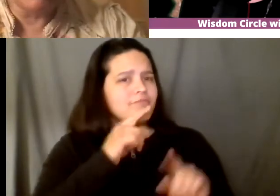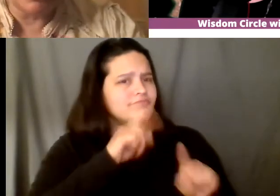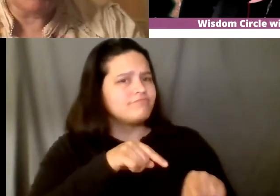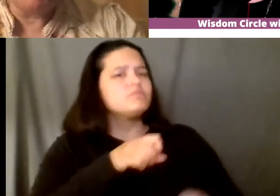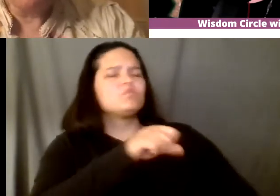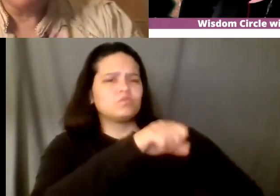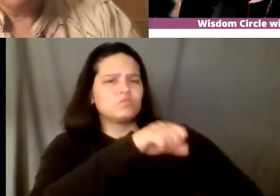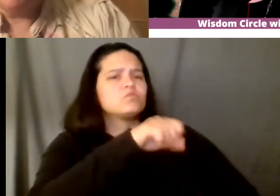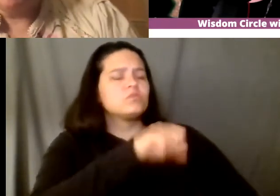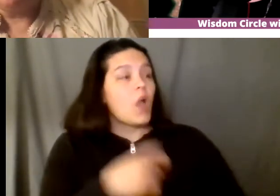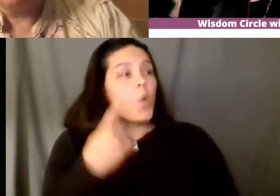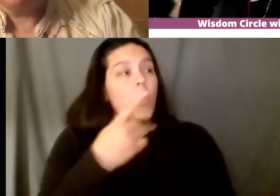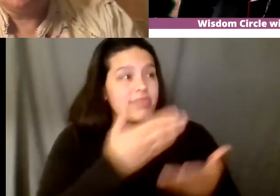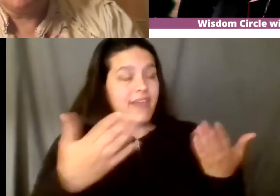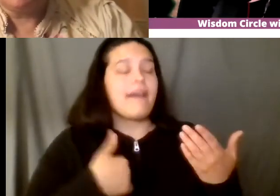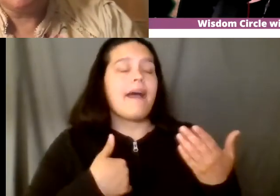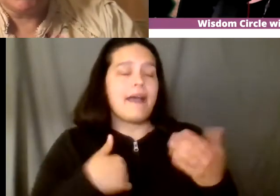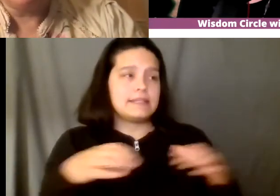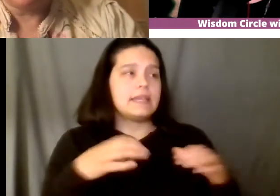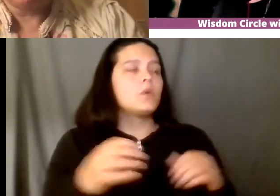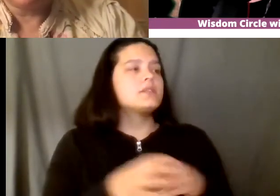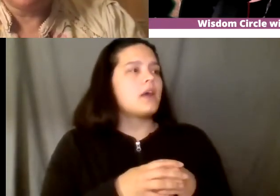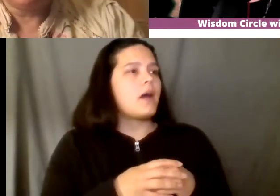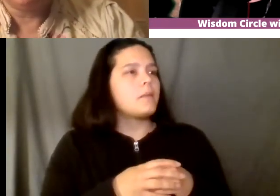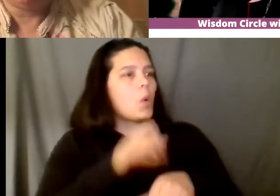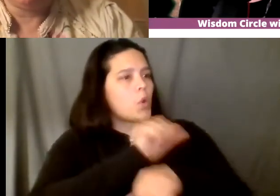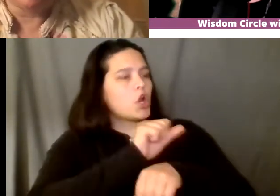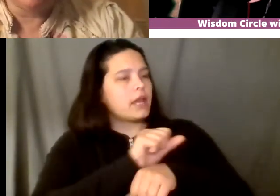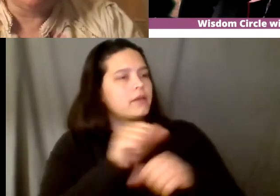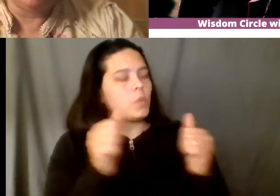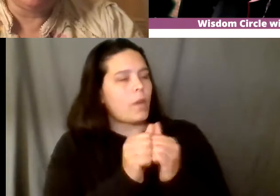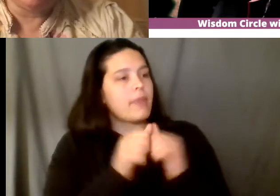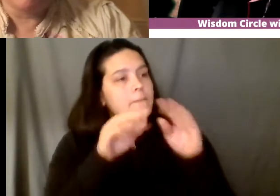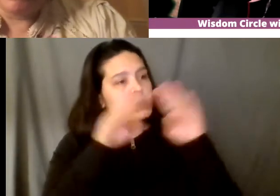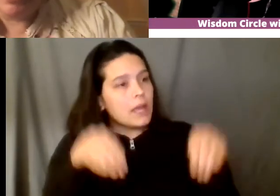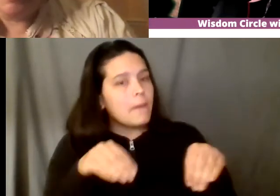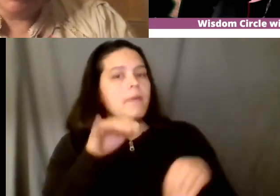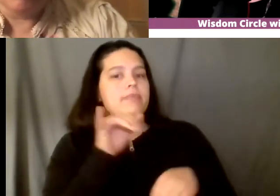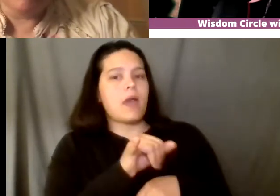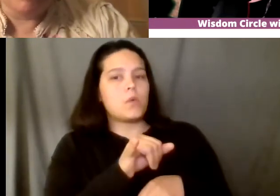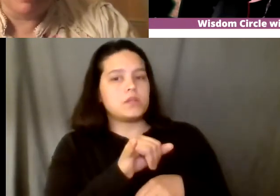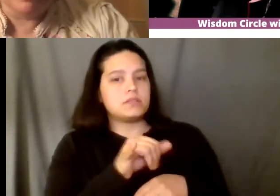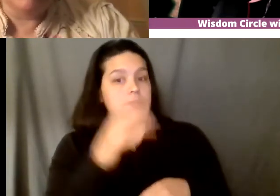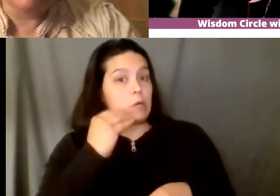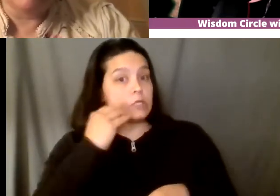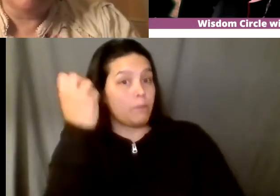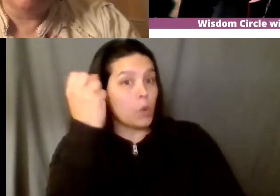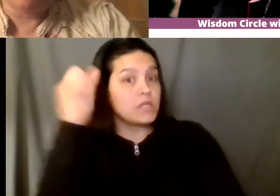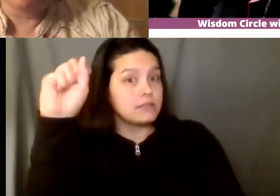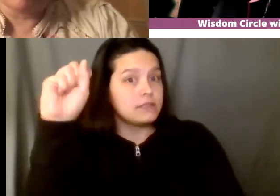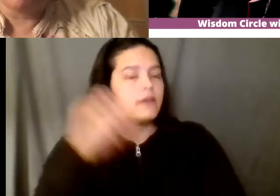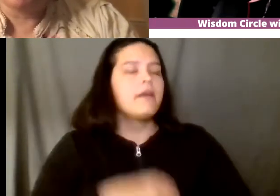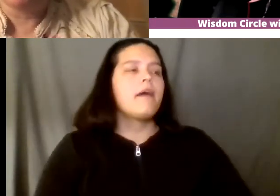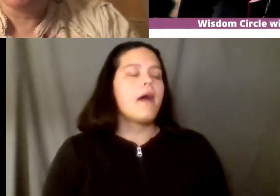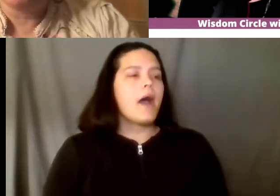protesting um protesting um on the outside um working towards repatriation return of remains um